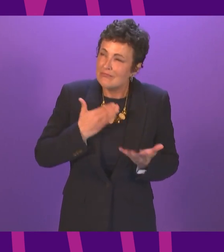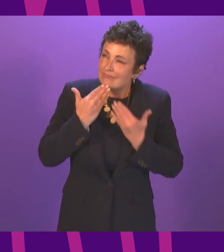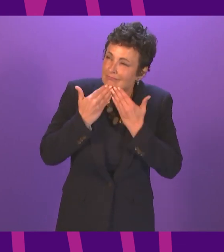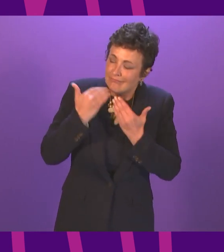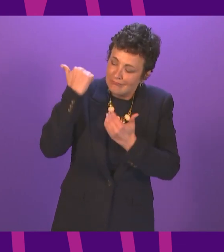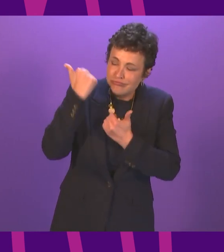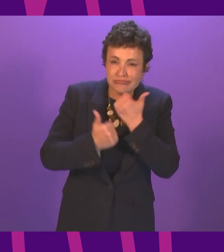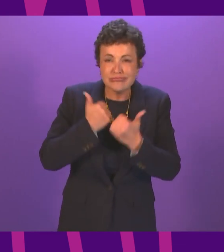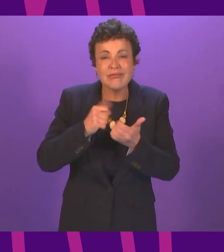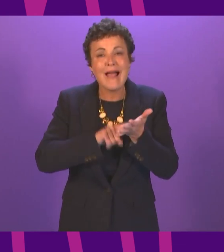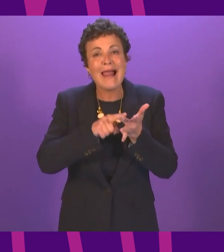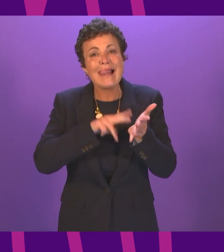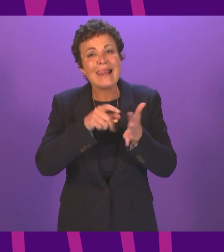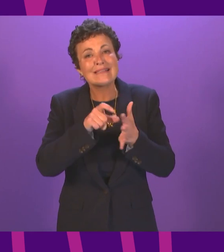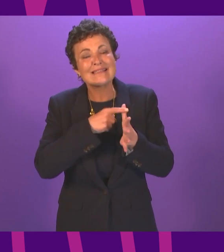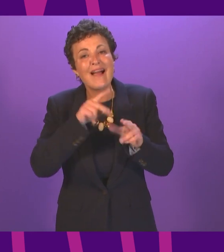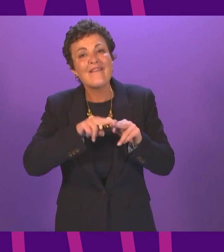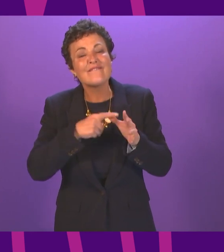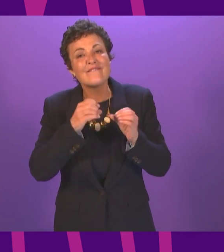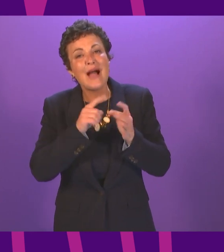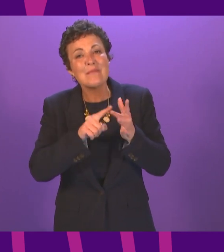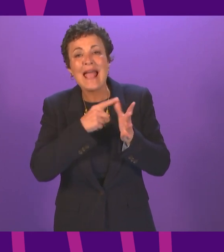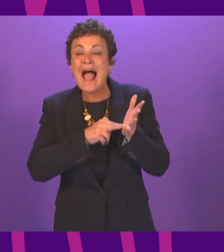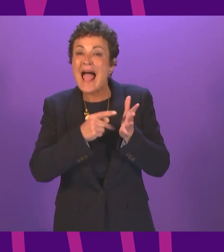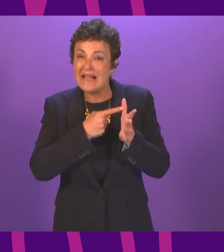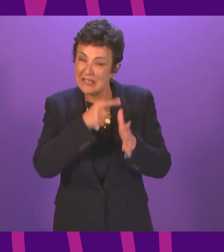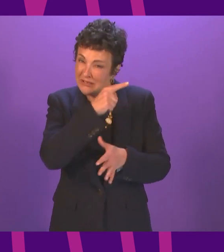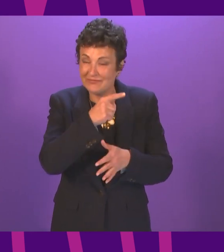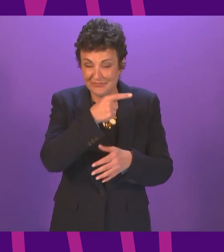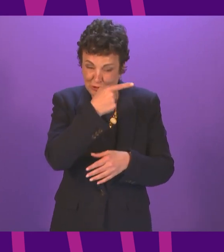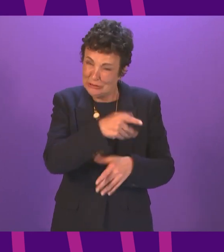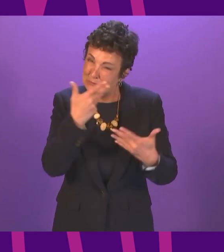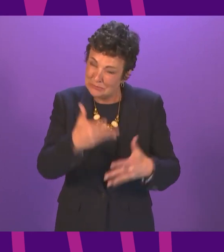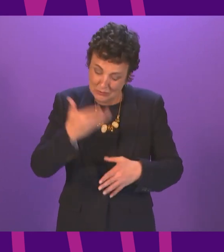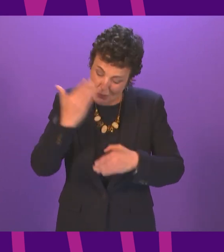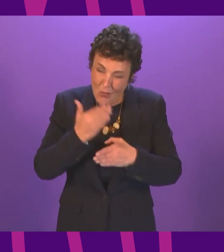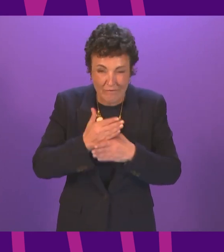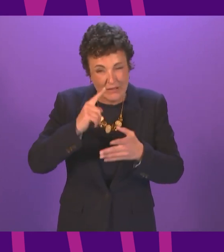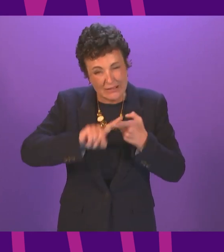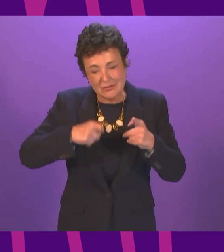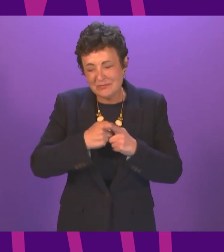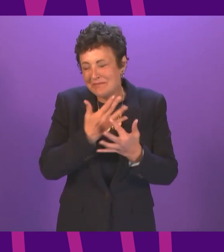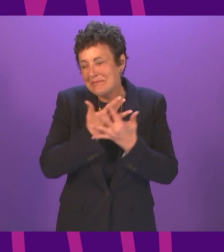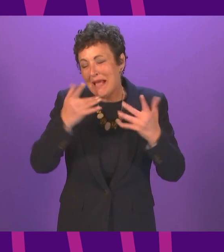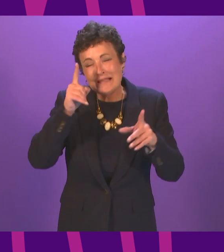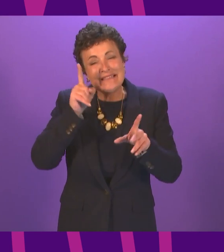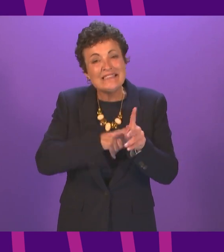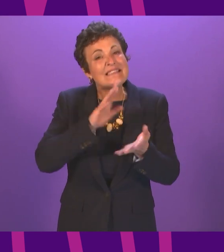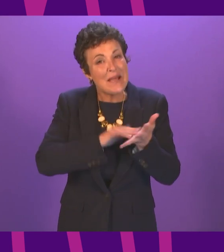predecessor linda fabiani who served east go bride so well for so many years